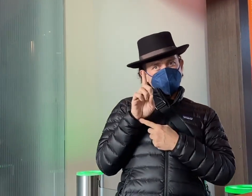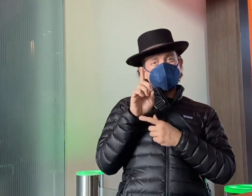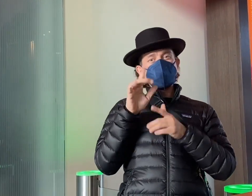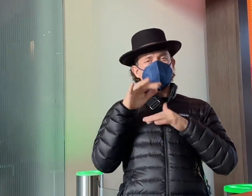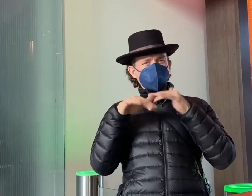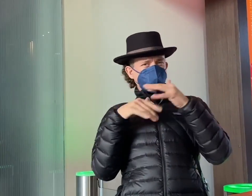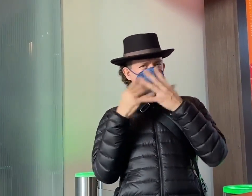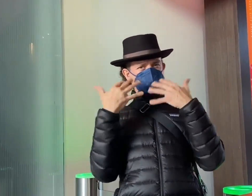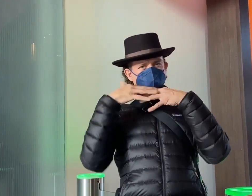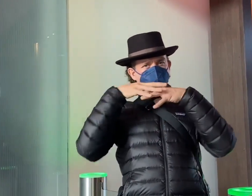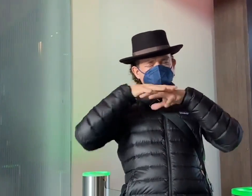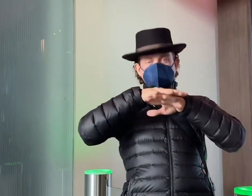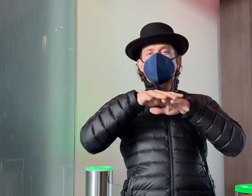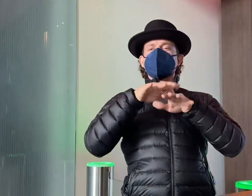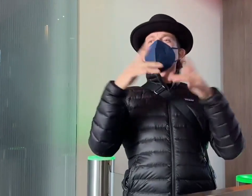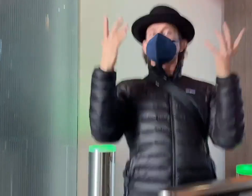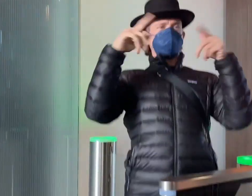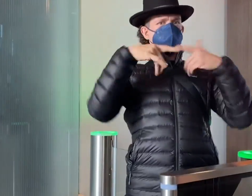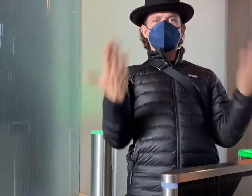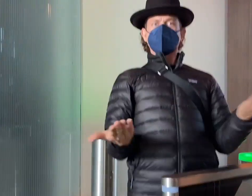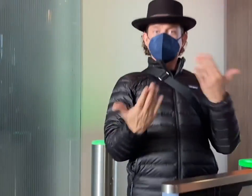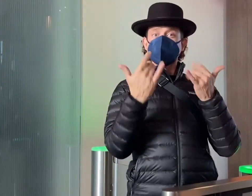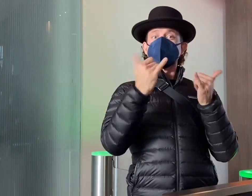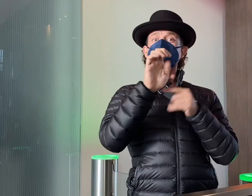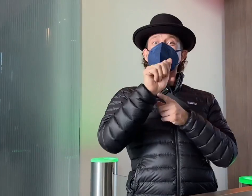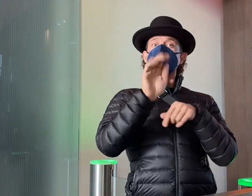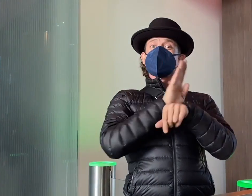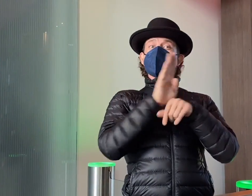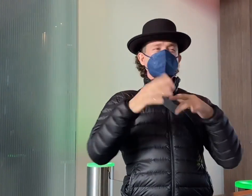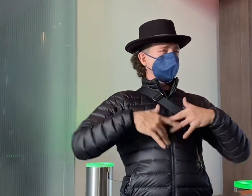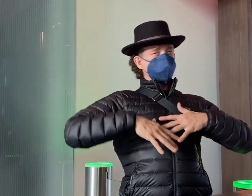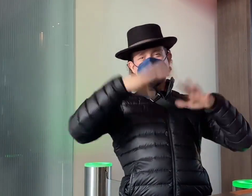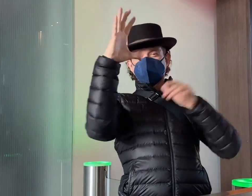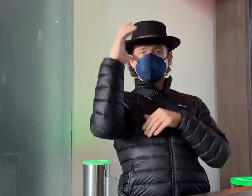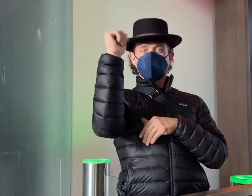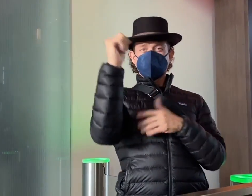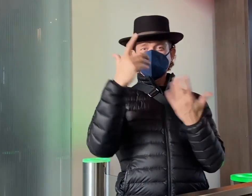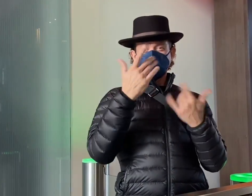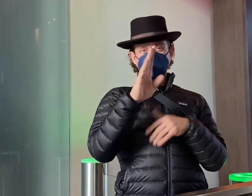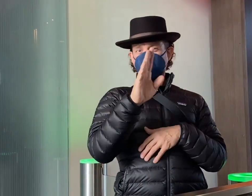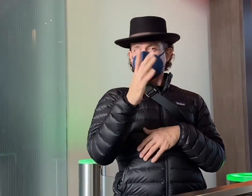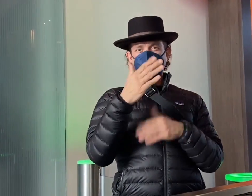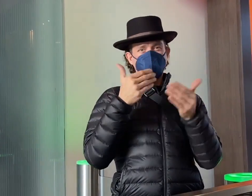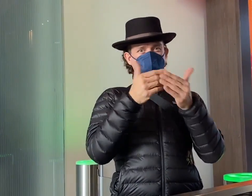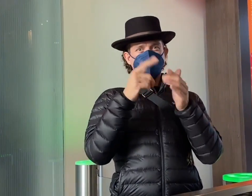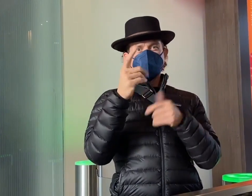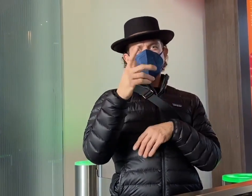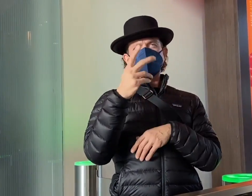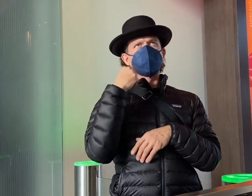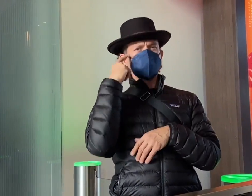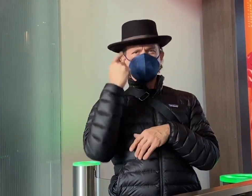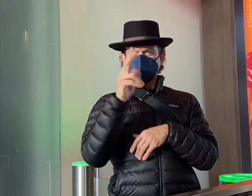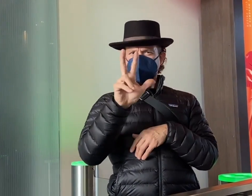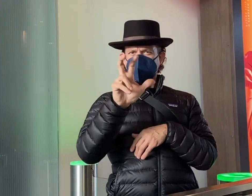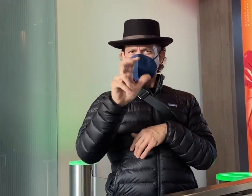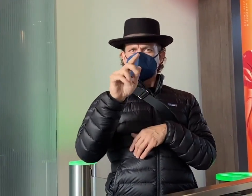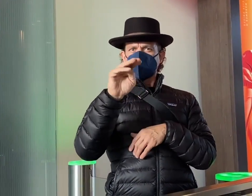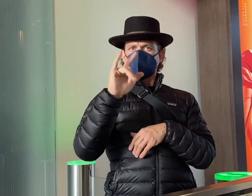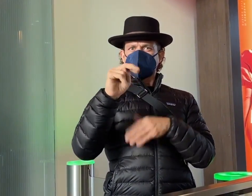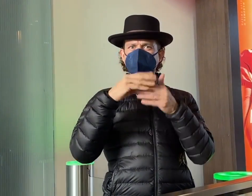That had propelled EA Games to one of the most successful video game franchises, which is now valued at over $300 million.